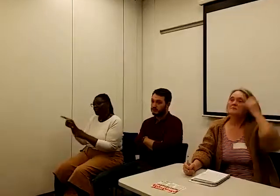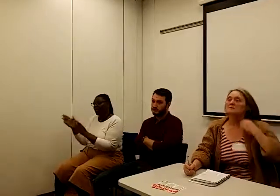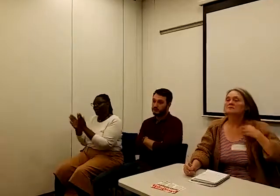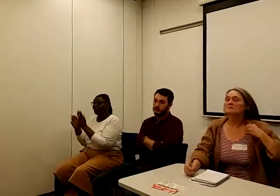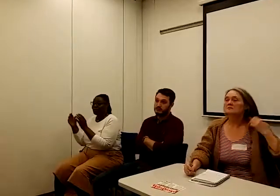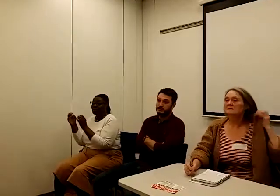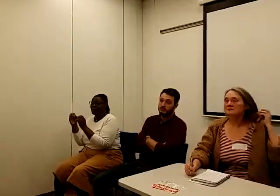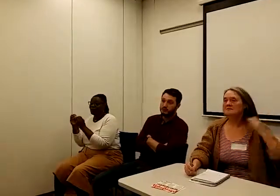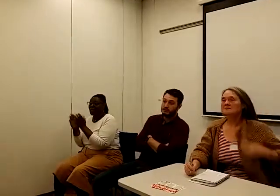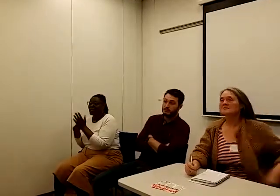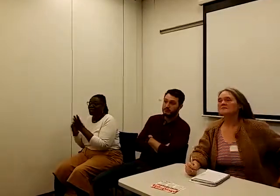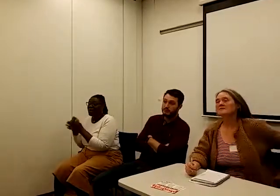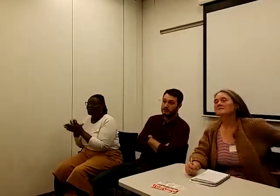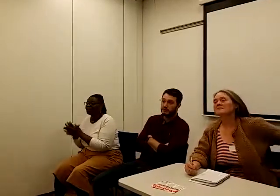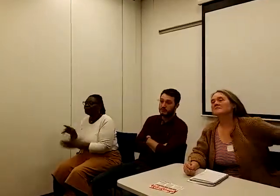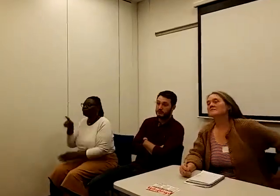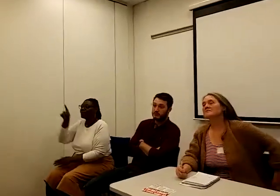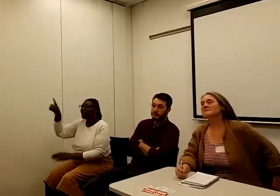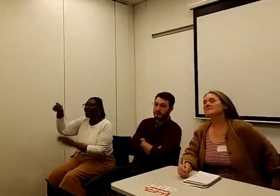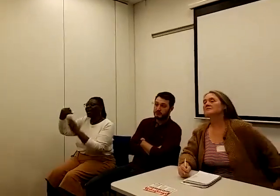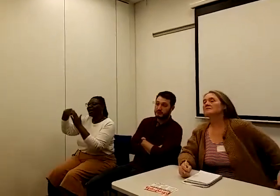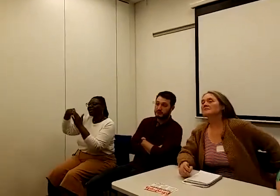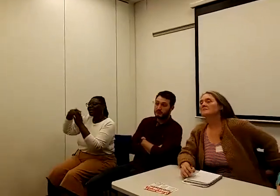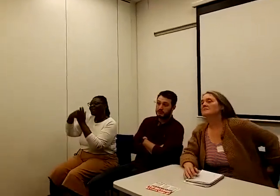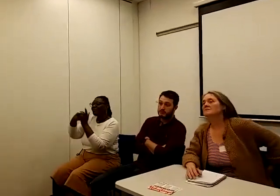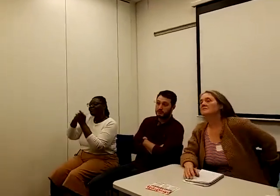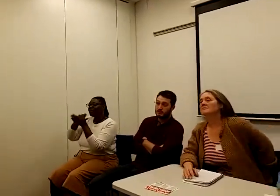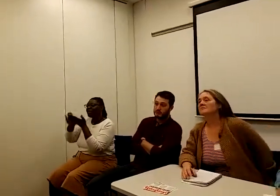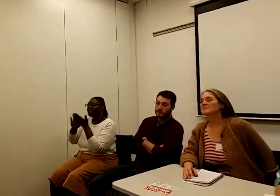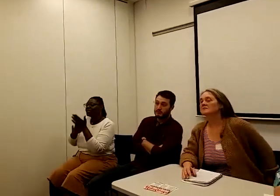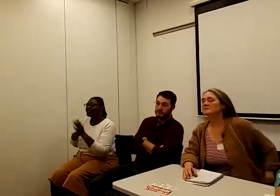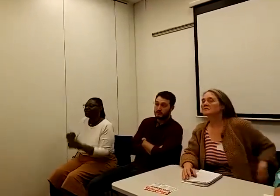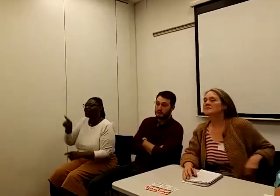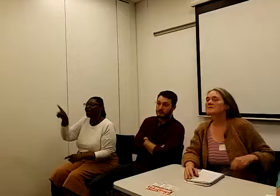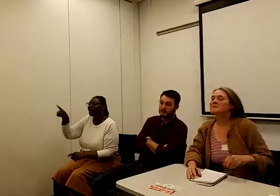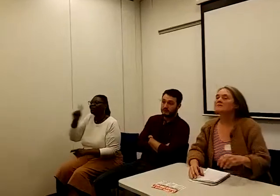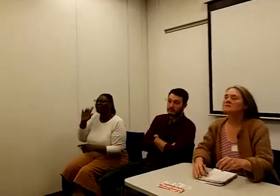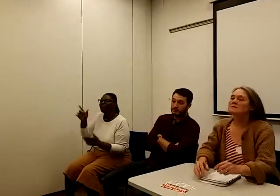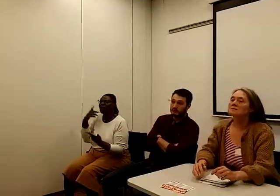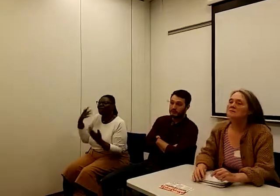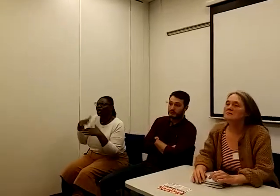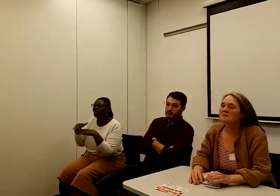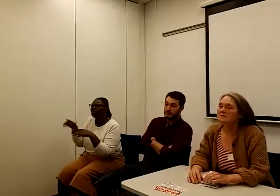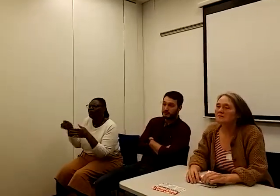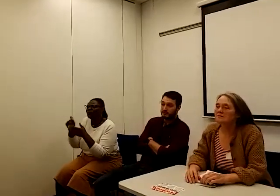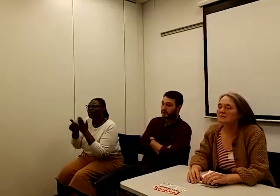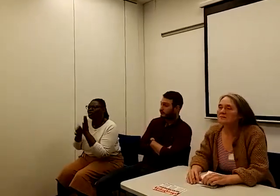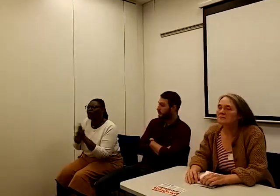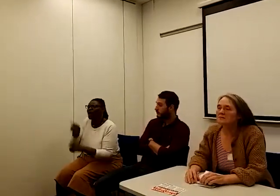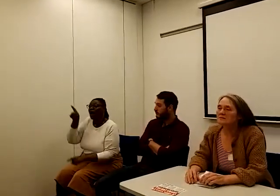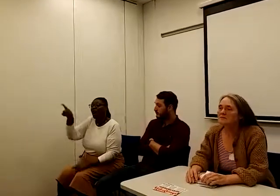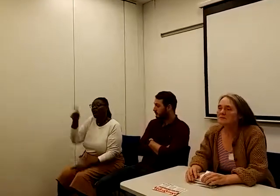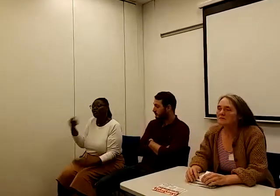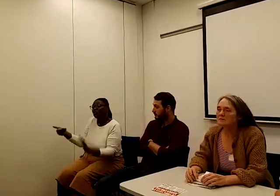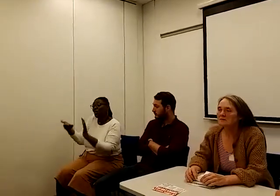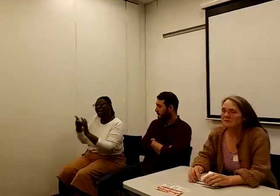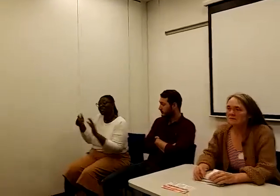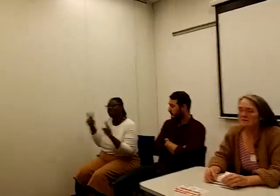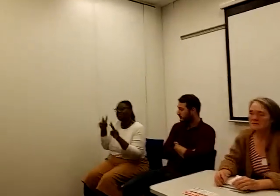There's Catherine at the back there, everyone Catherine. Catherine, I'm running 20 children's inclusion project. I just want to add another aspect of the medical evidence